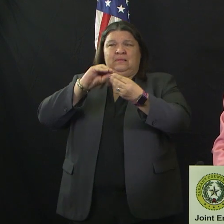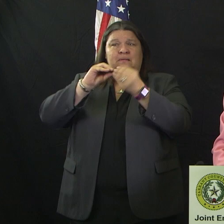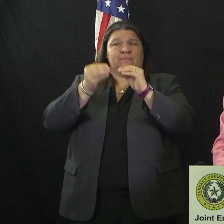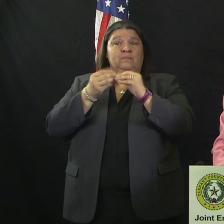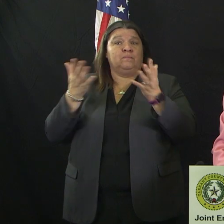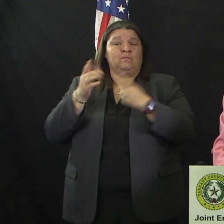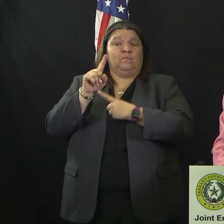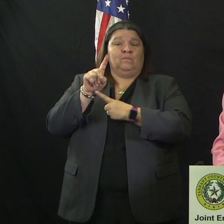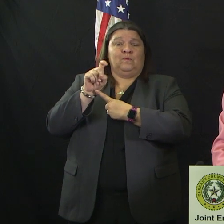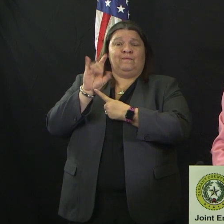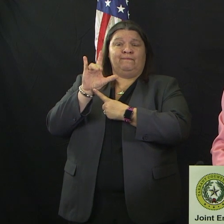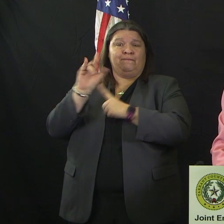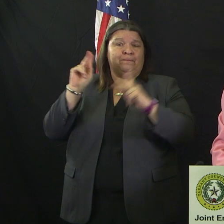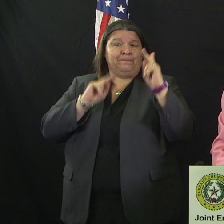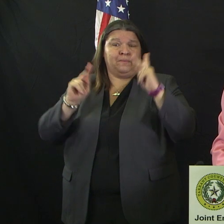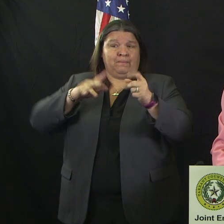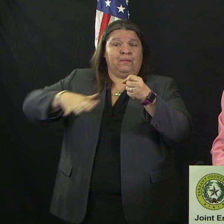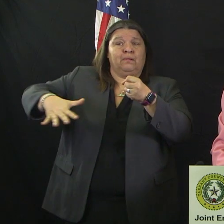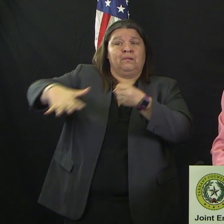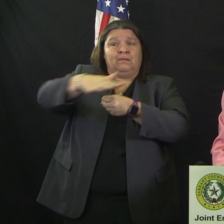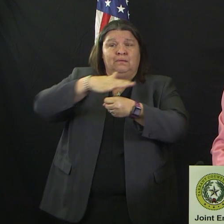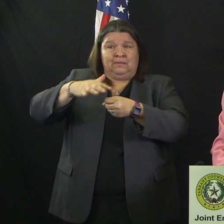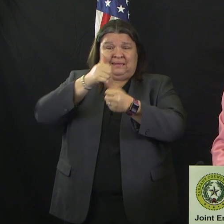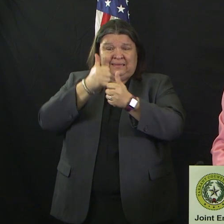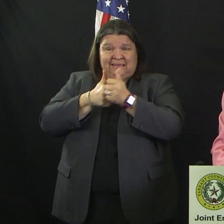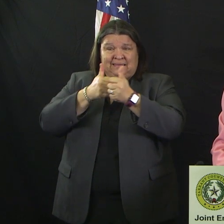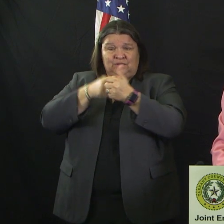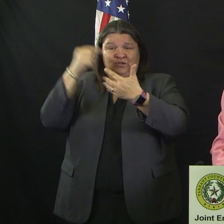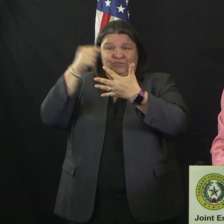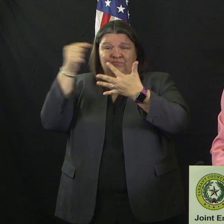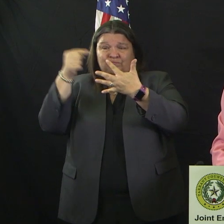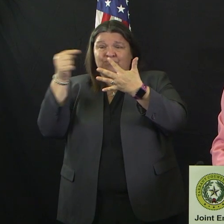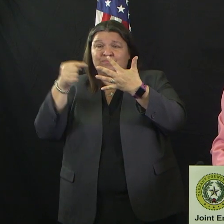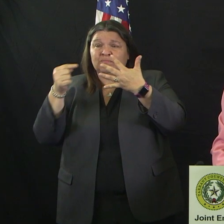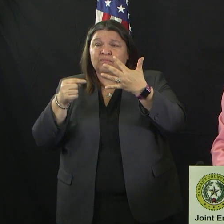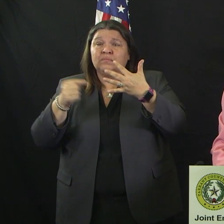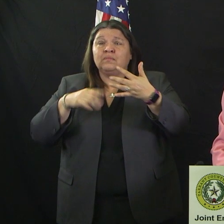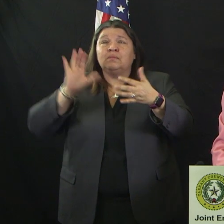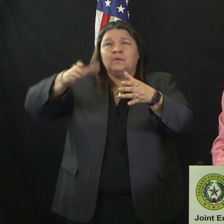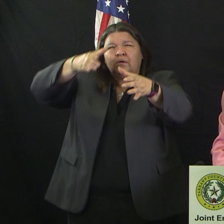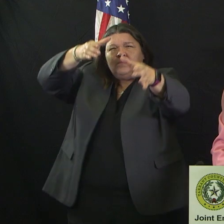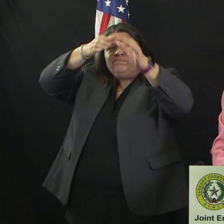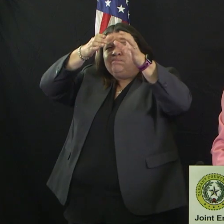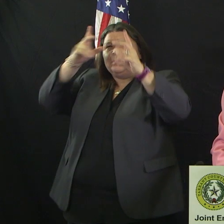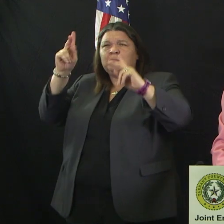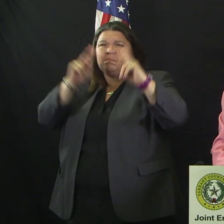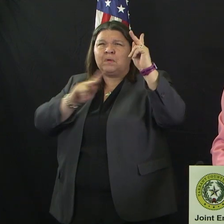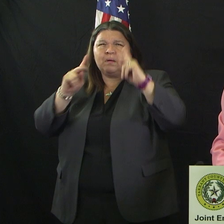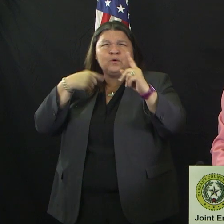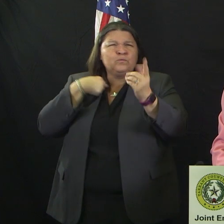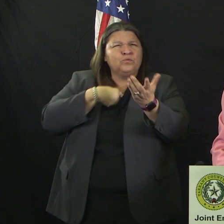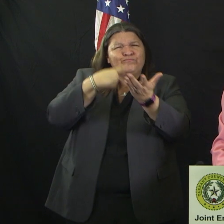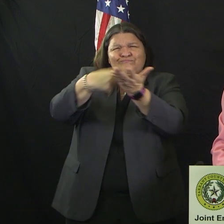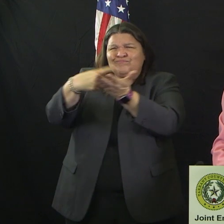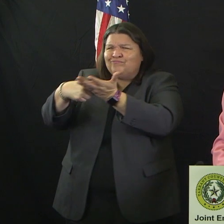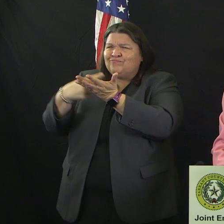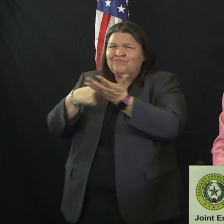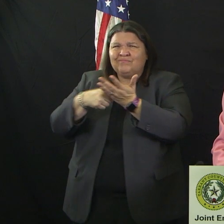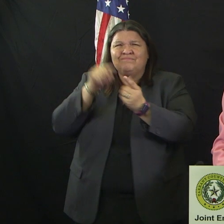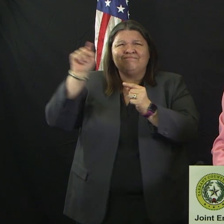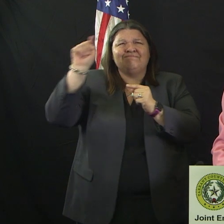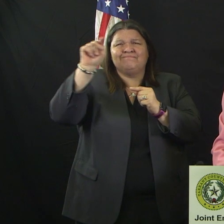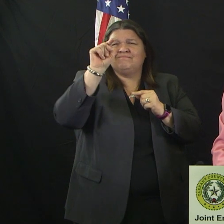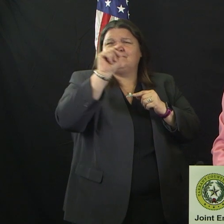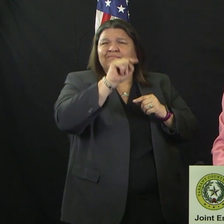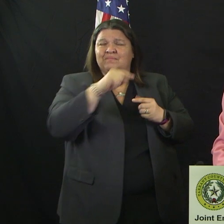In each step of this process, we've been consulting with the experts and we've been looking at doing this with our community and